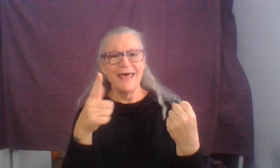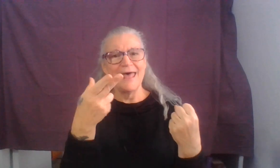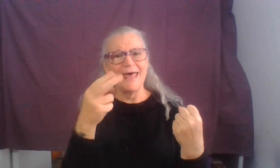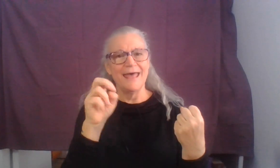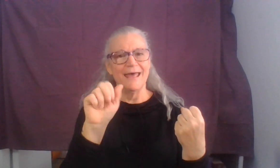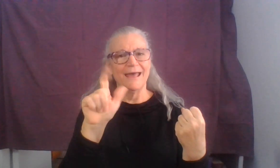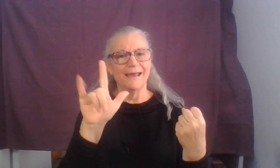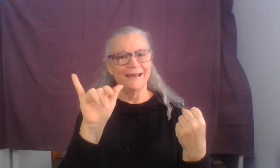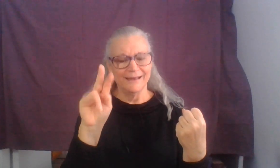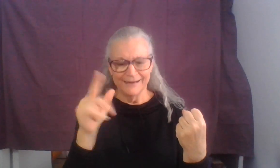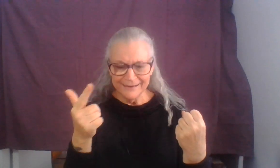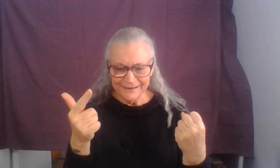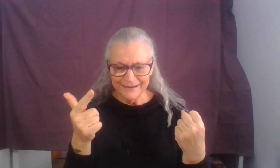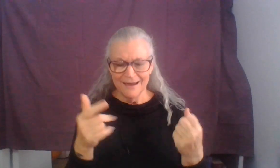Are all apostles?